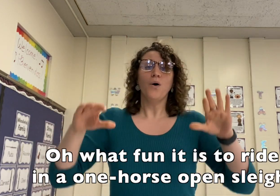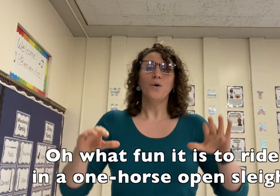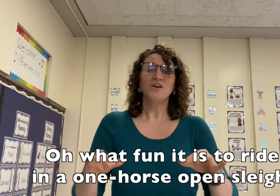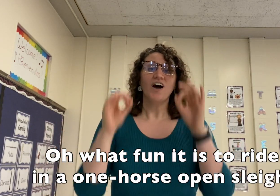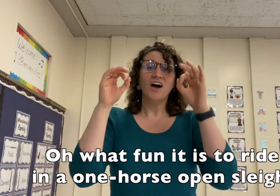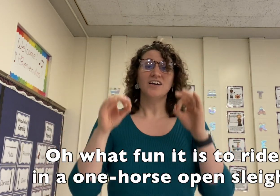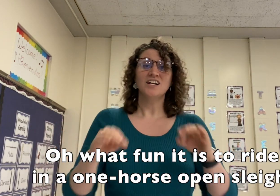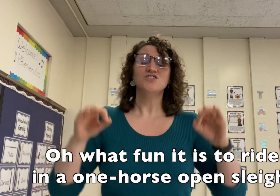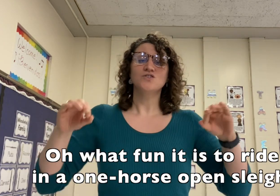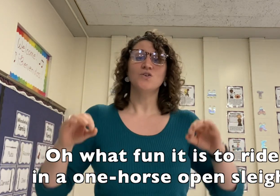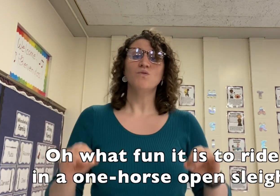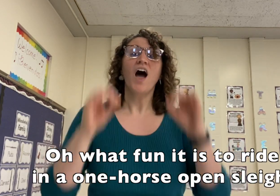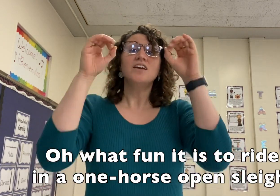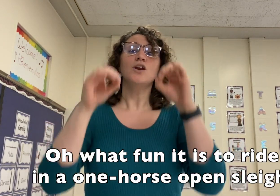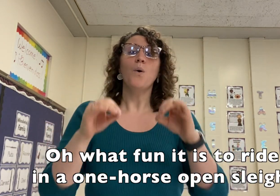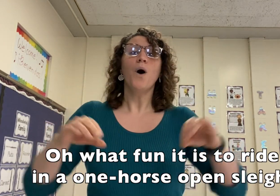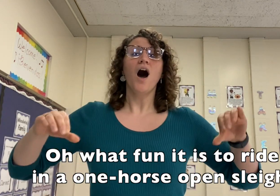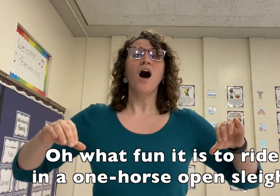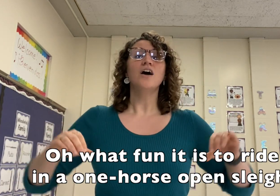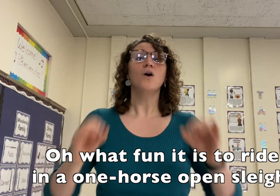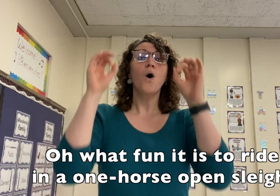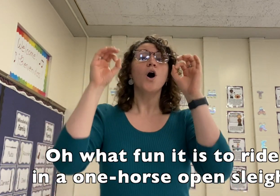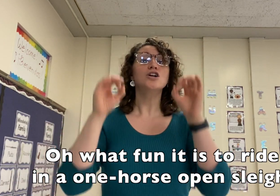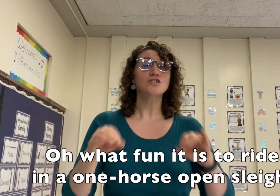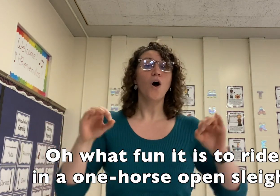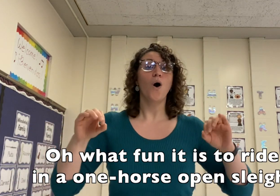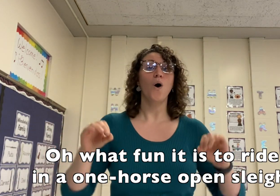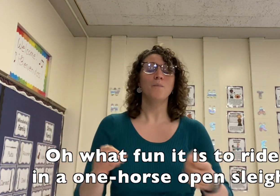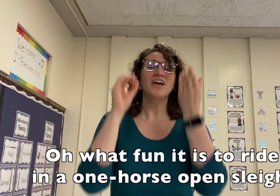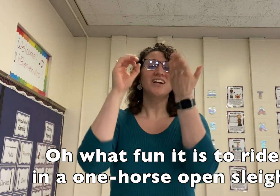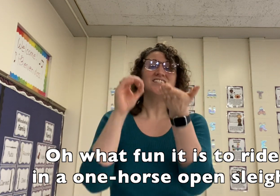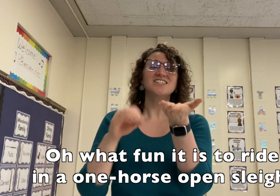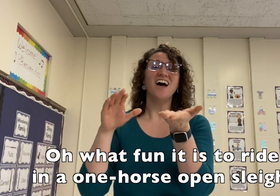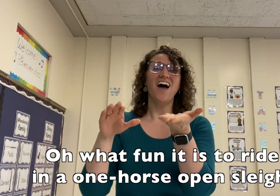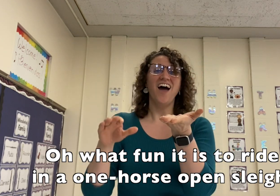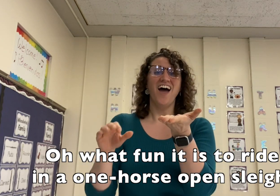man it is two sides and one horse open sleigh